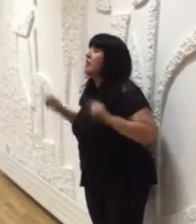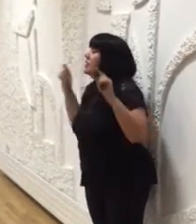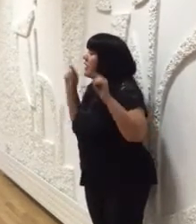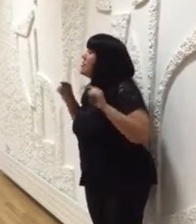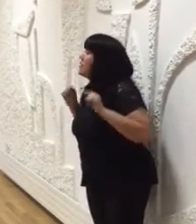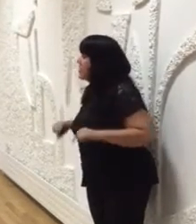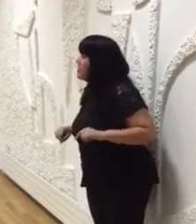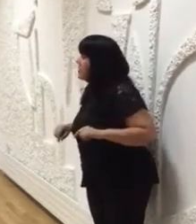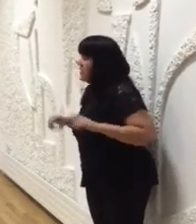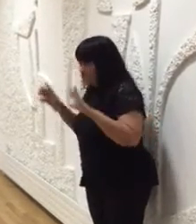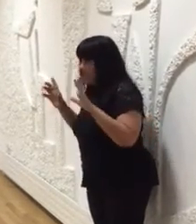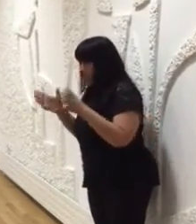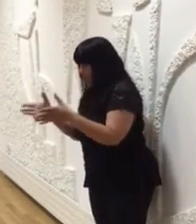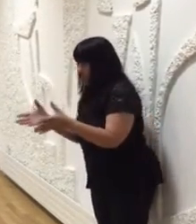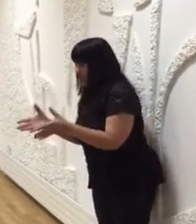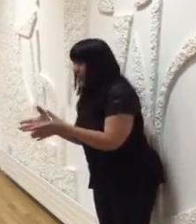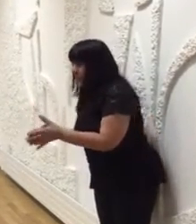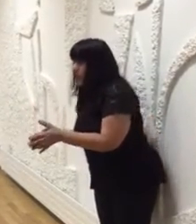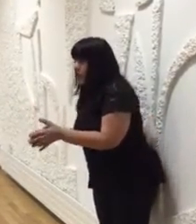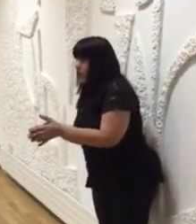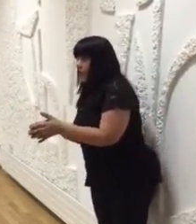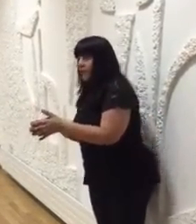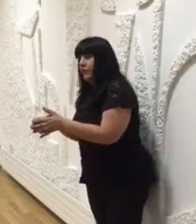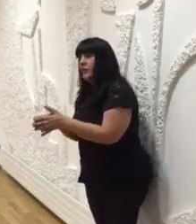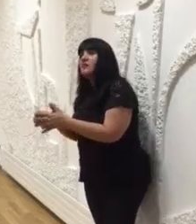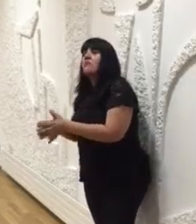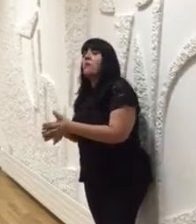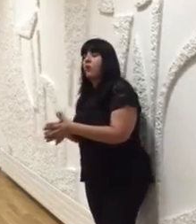that the lady did, it's simple.